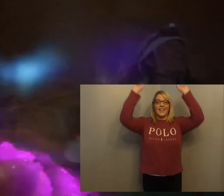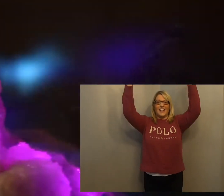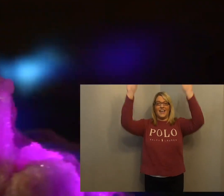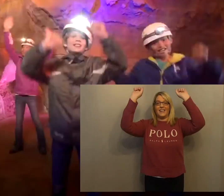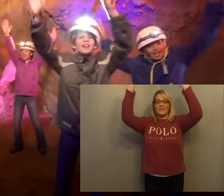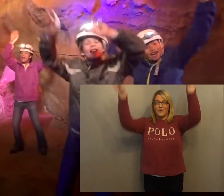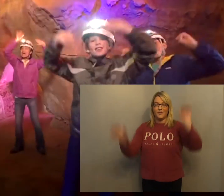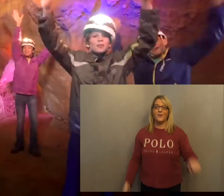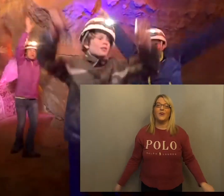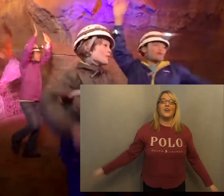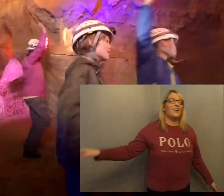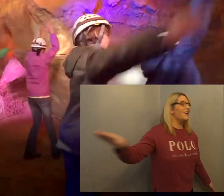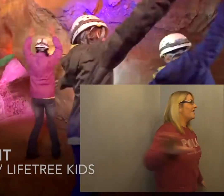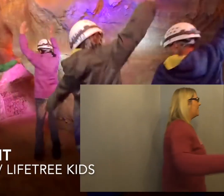Light up the world.